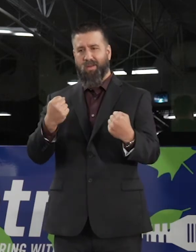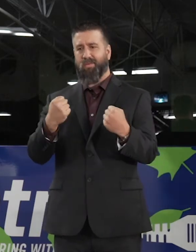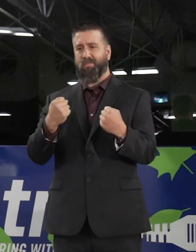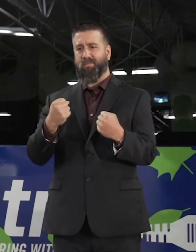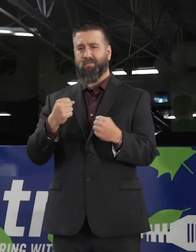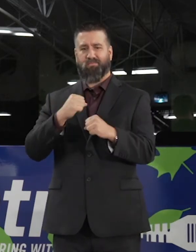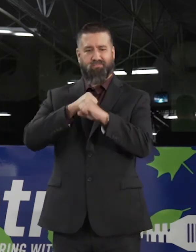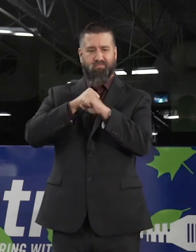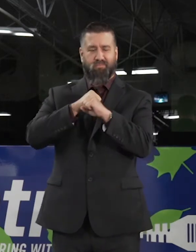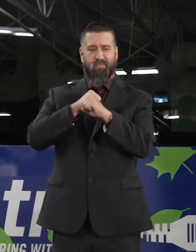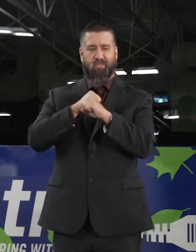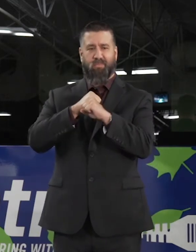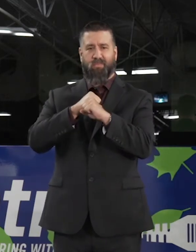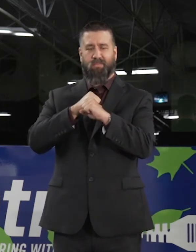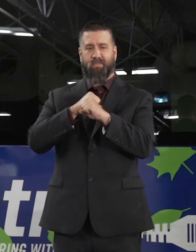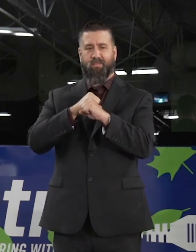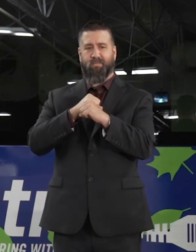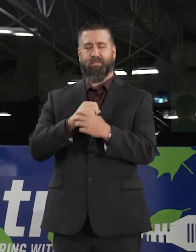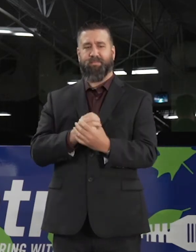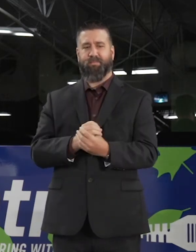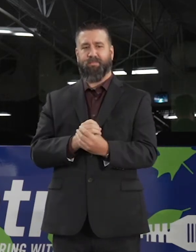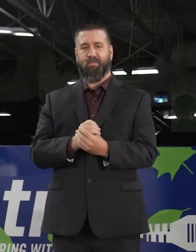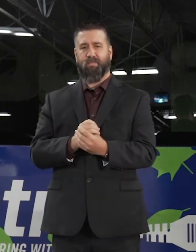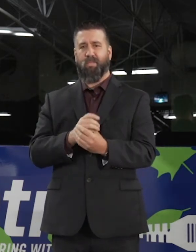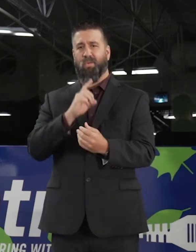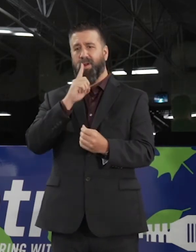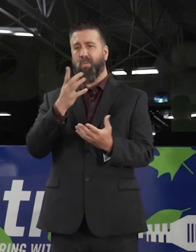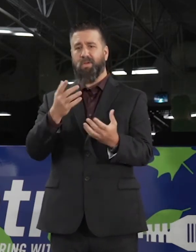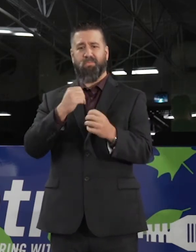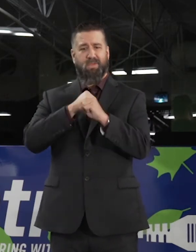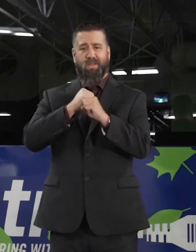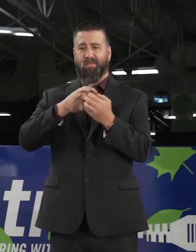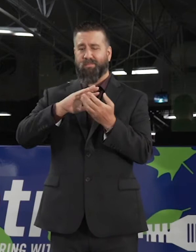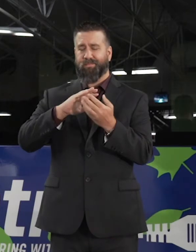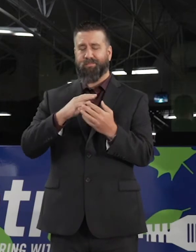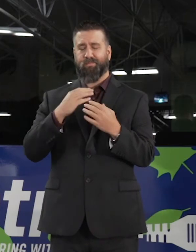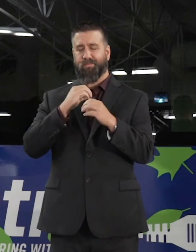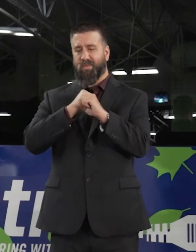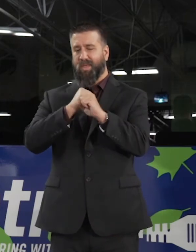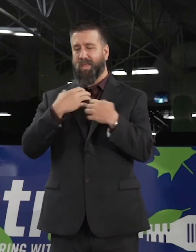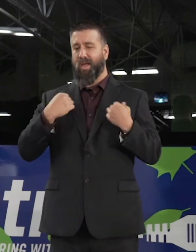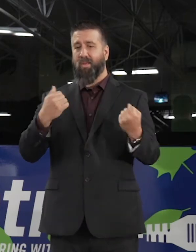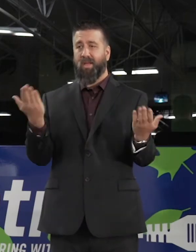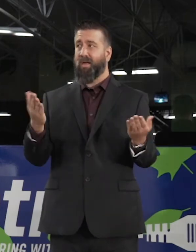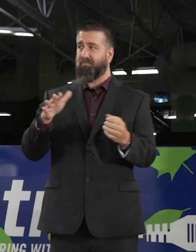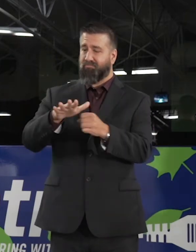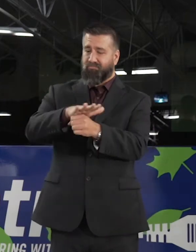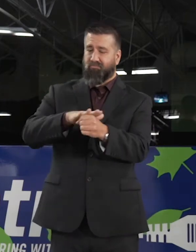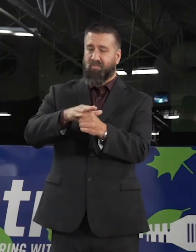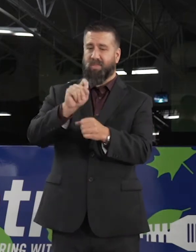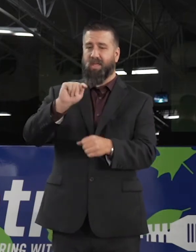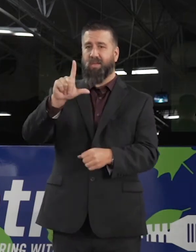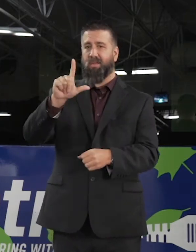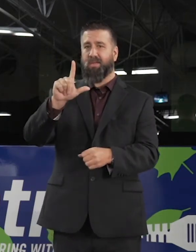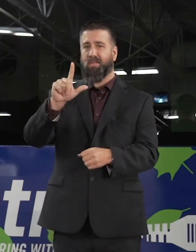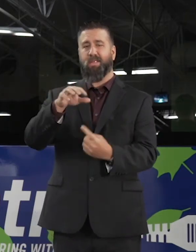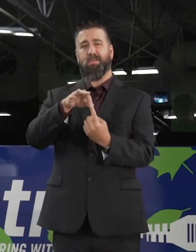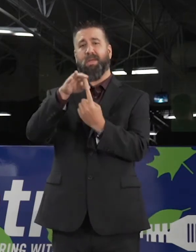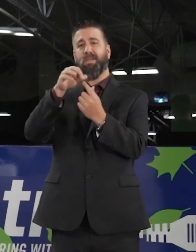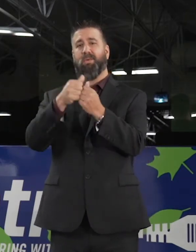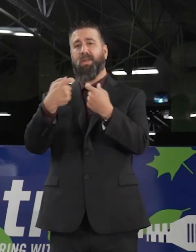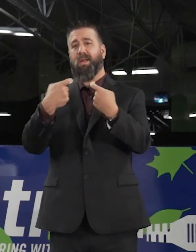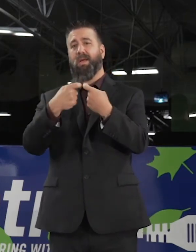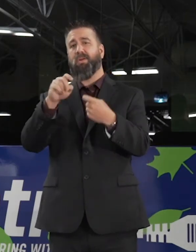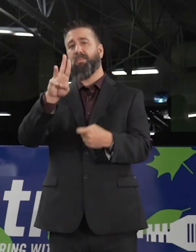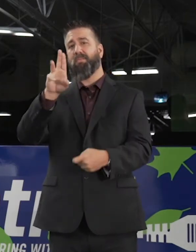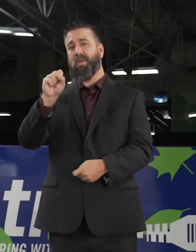but also ultimately health integrity in our region with these wonderful electric buses you see behind us. But I want to note that since